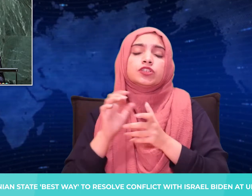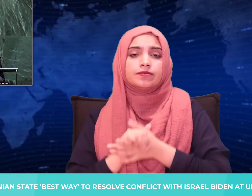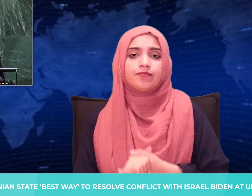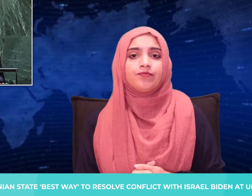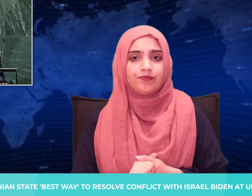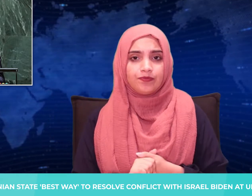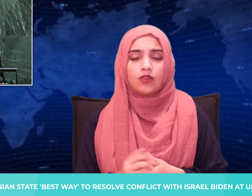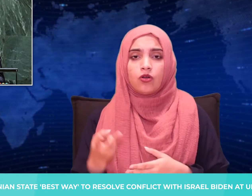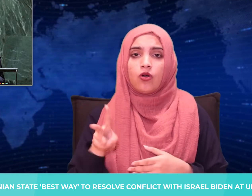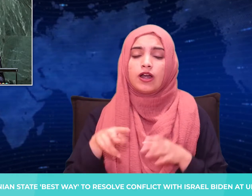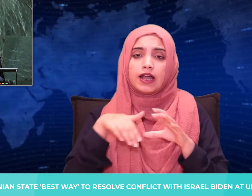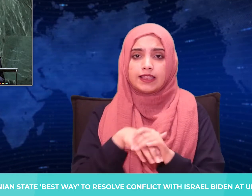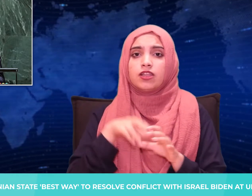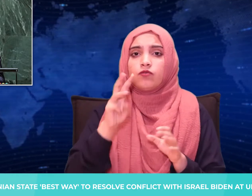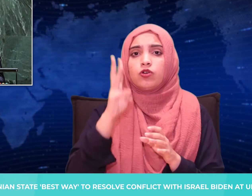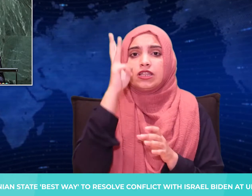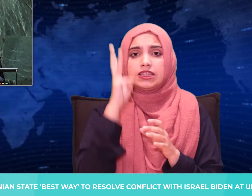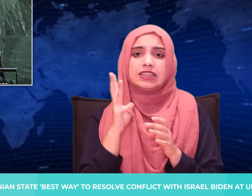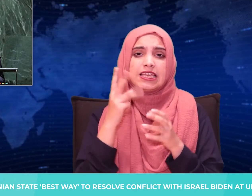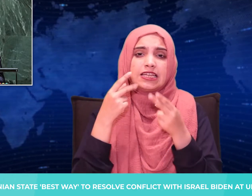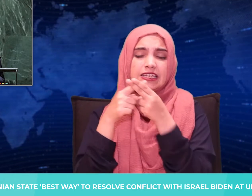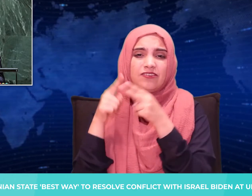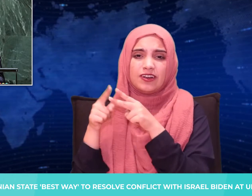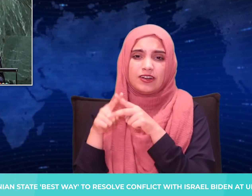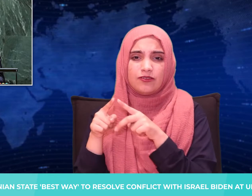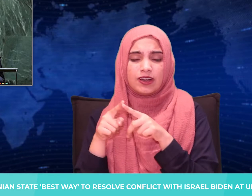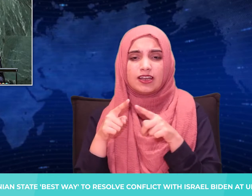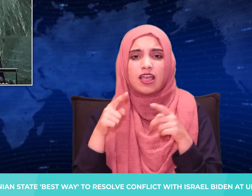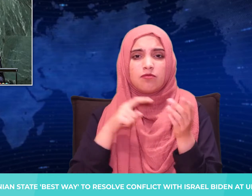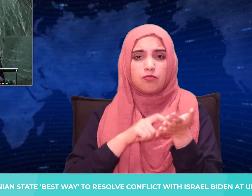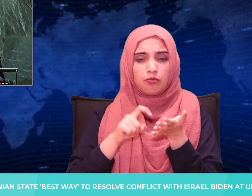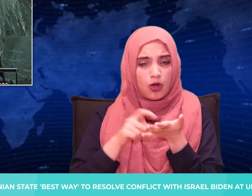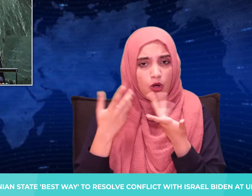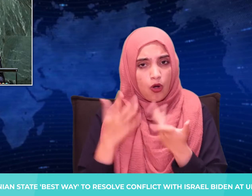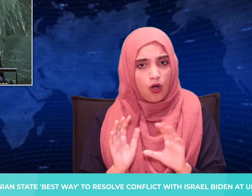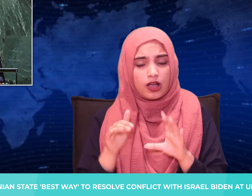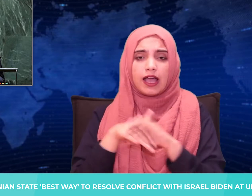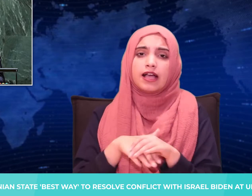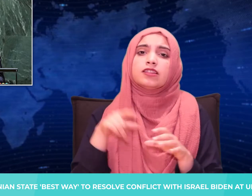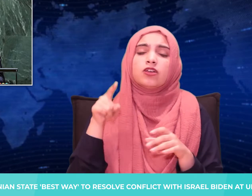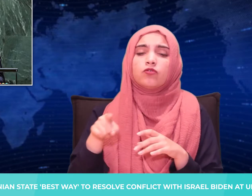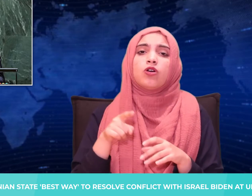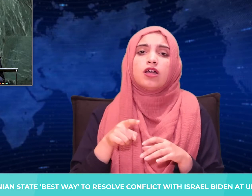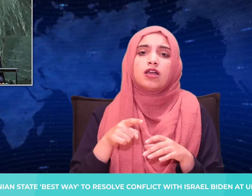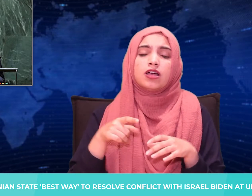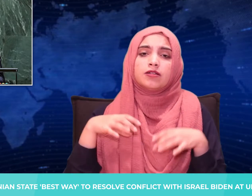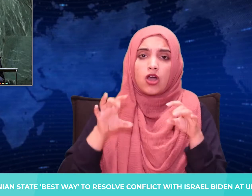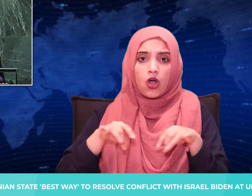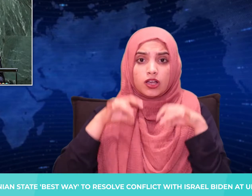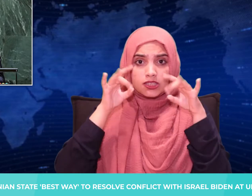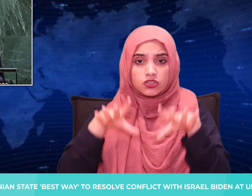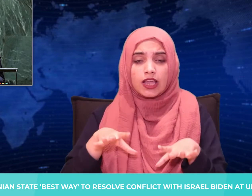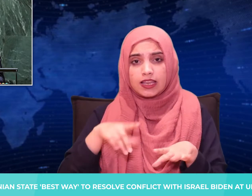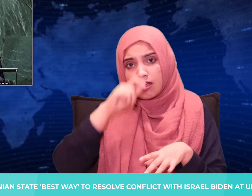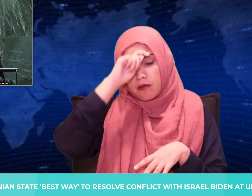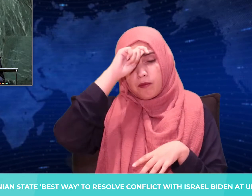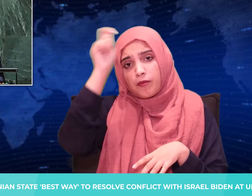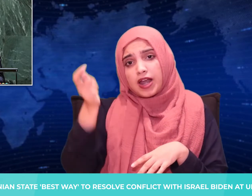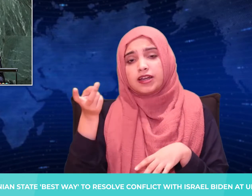His vow for allied unity is being tested by a three-way agreement between the United States, Australia, Australia, and